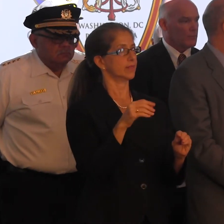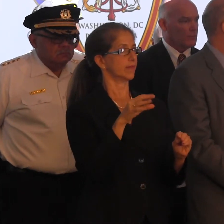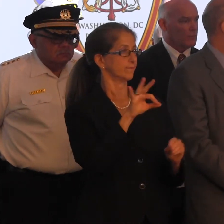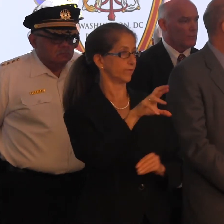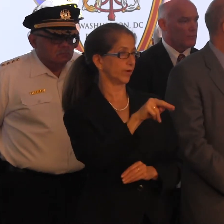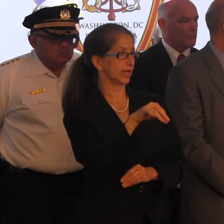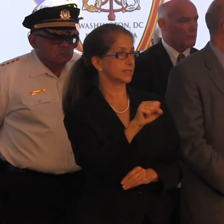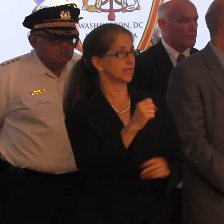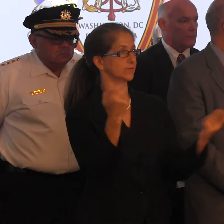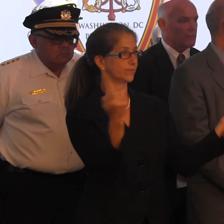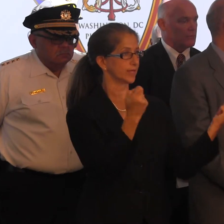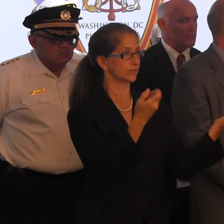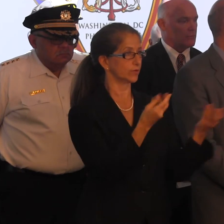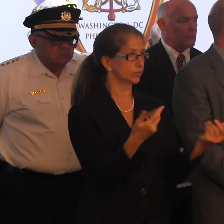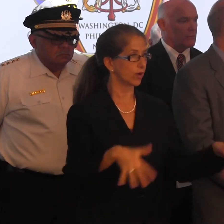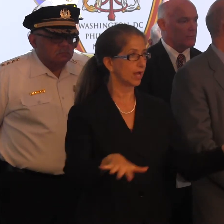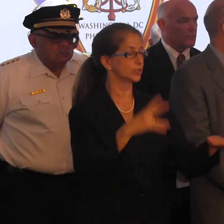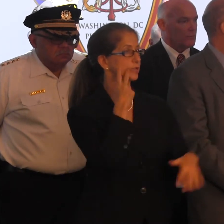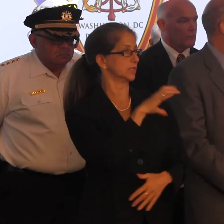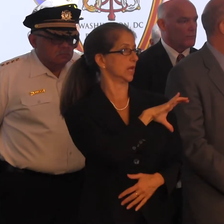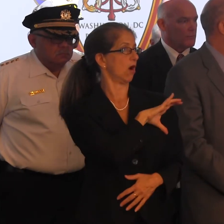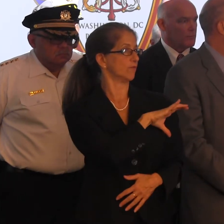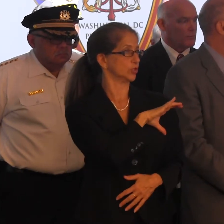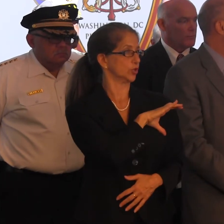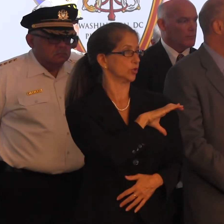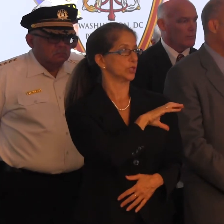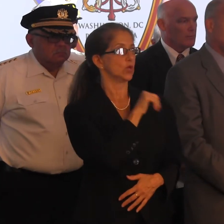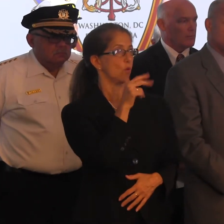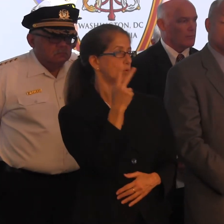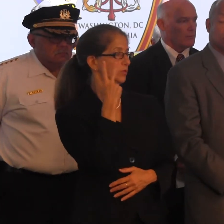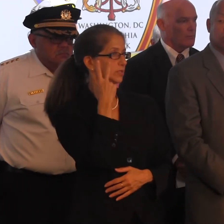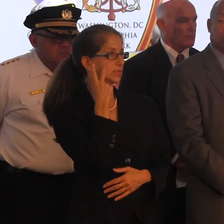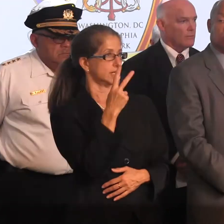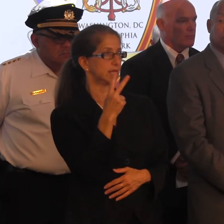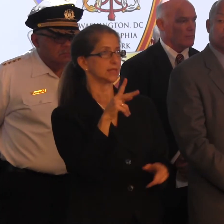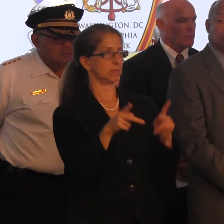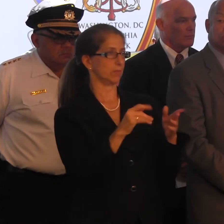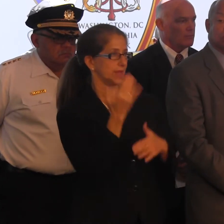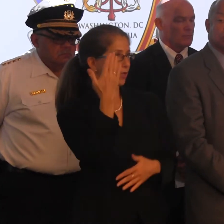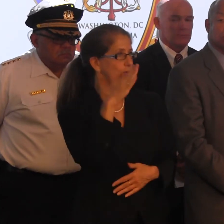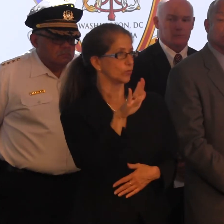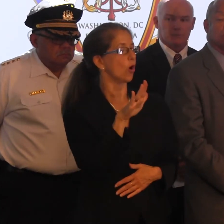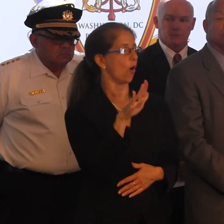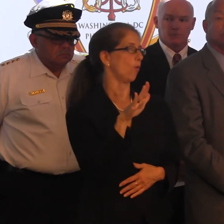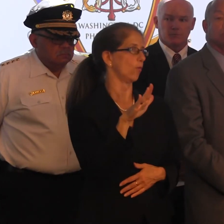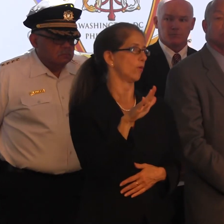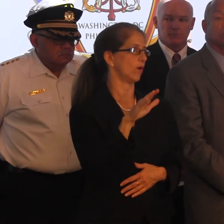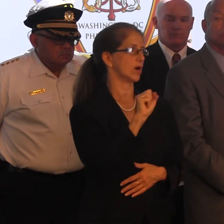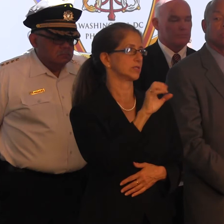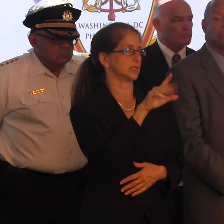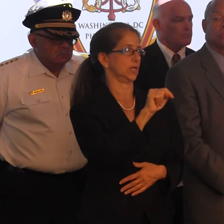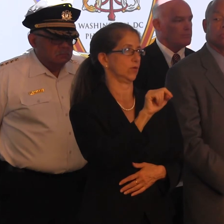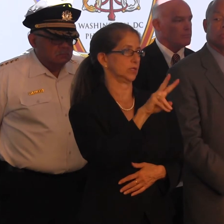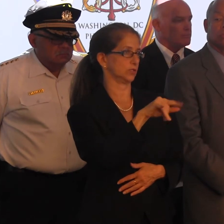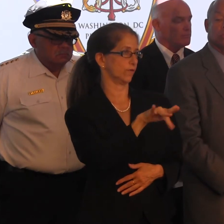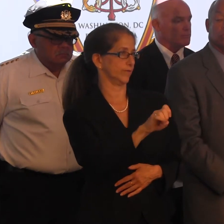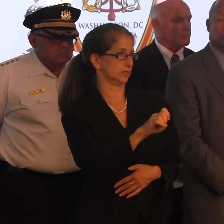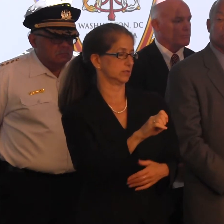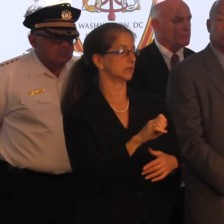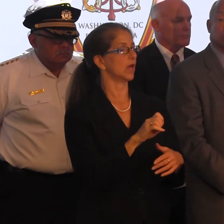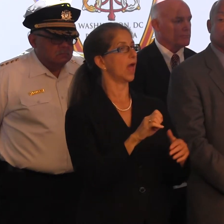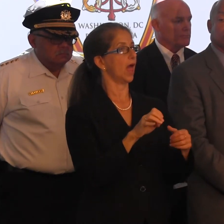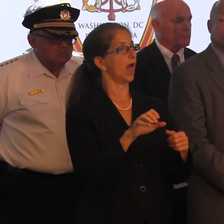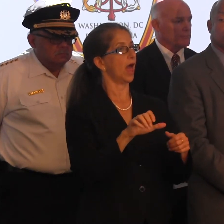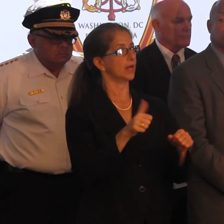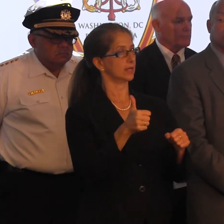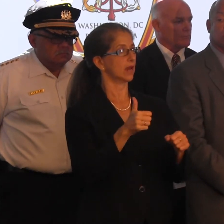you will see uniform officers and then you'll, you know, you won't see the folks that you don't know are, you know, law enforcement. And the rest